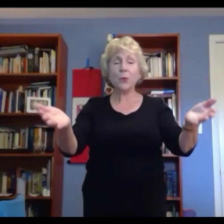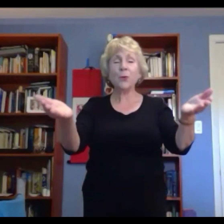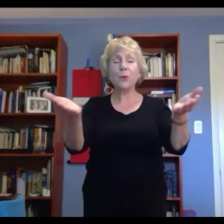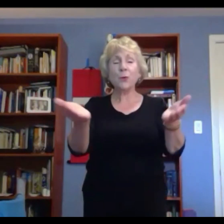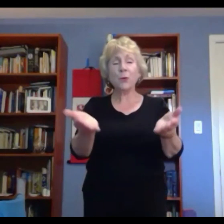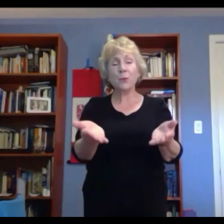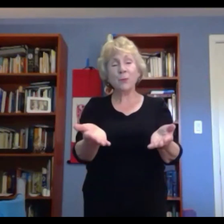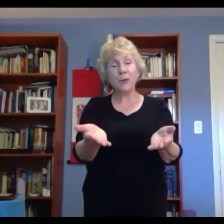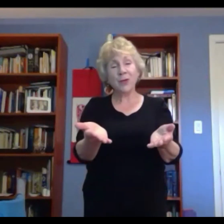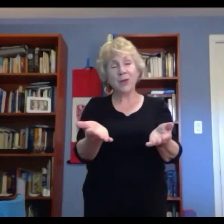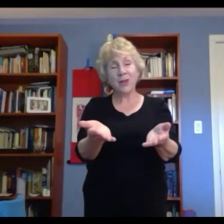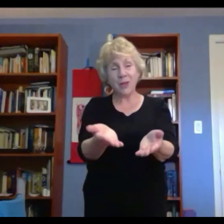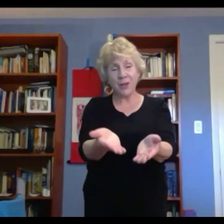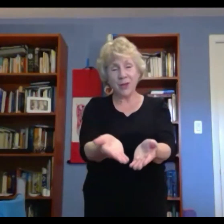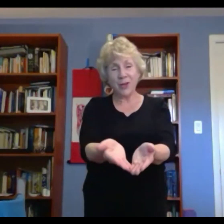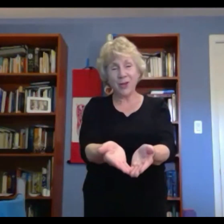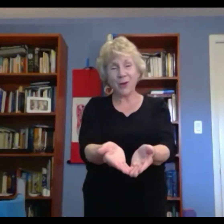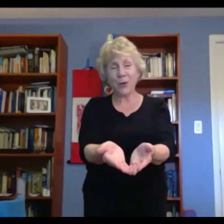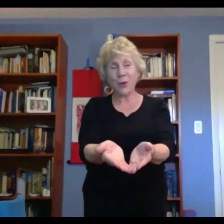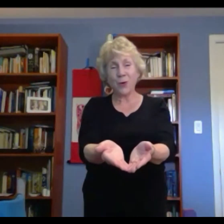may go.